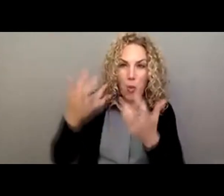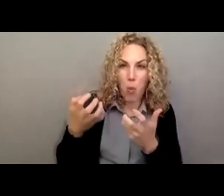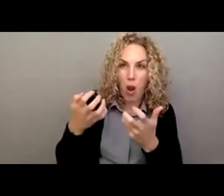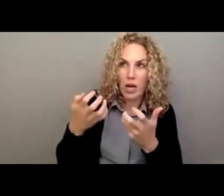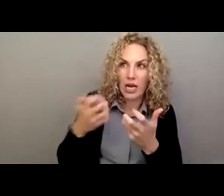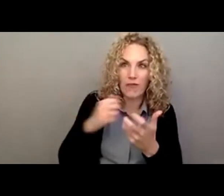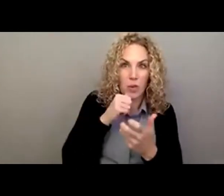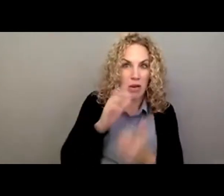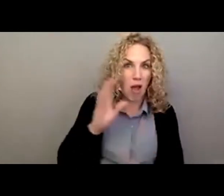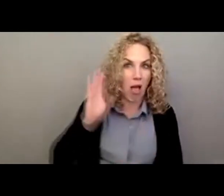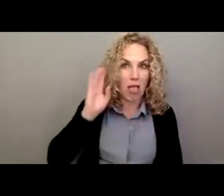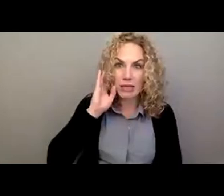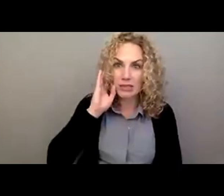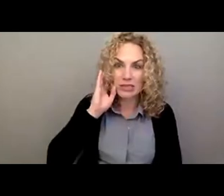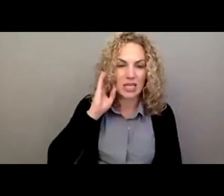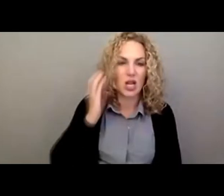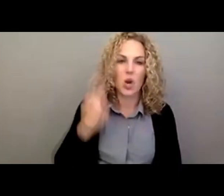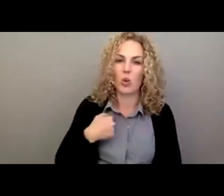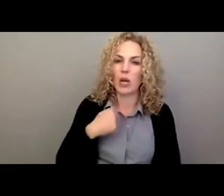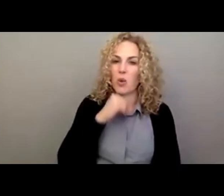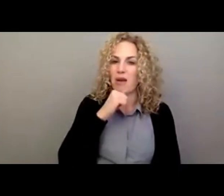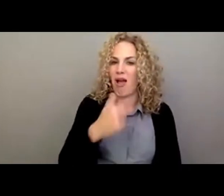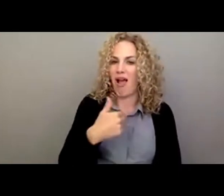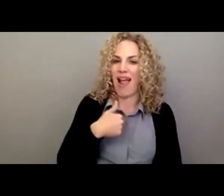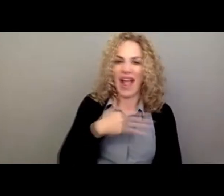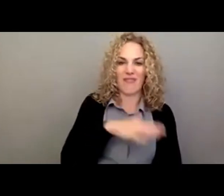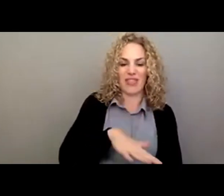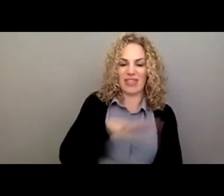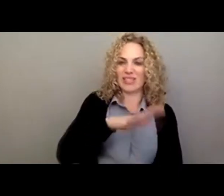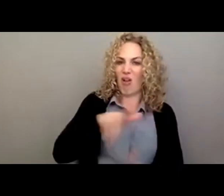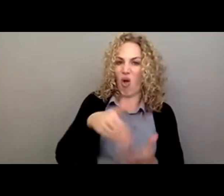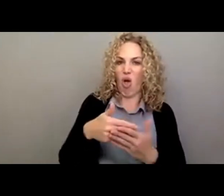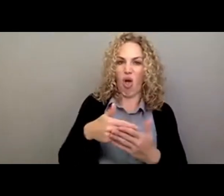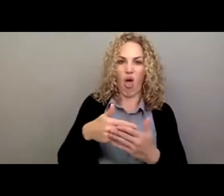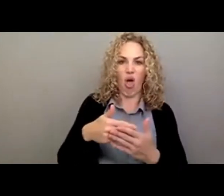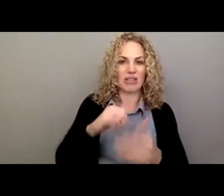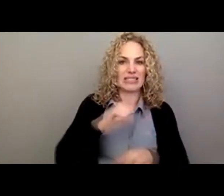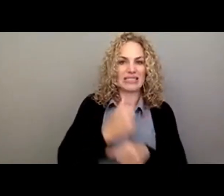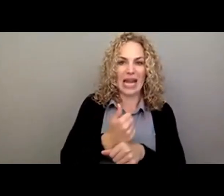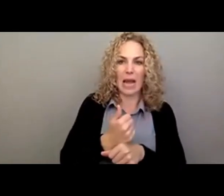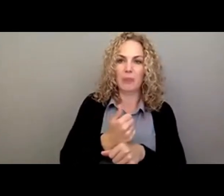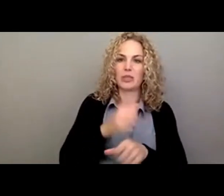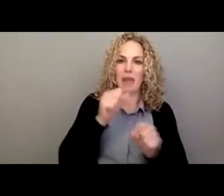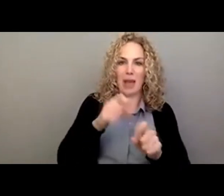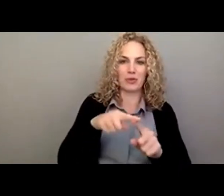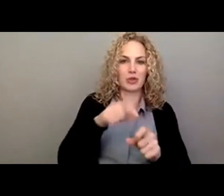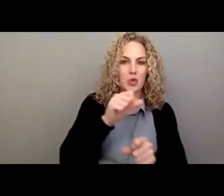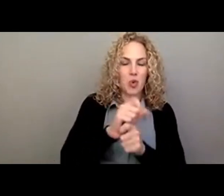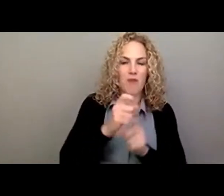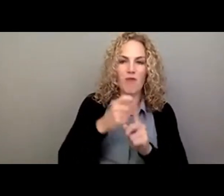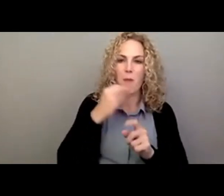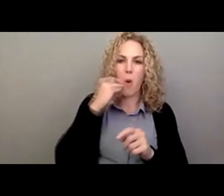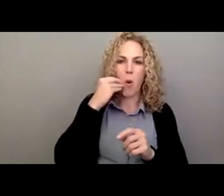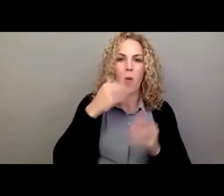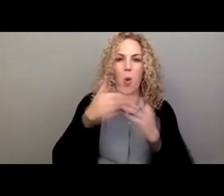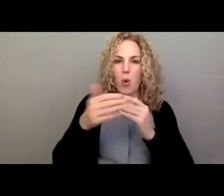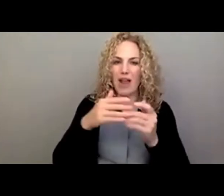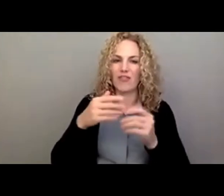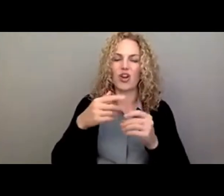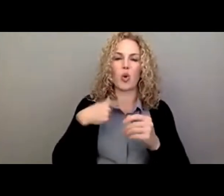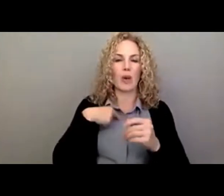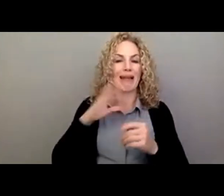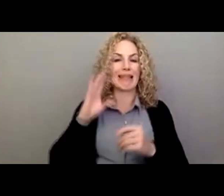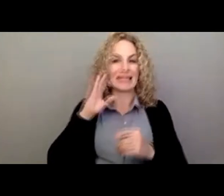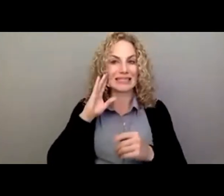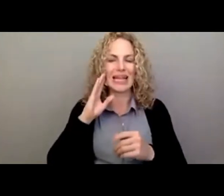um, we wouldn't have had the infrastructure in place that would allow us to send everyone home and really not miss a beat. So we took care of our,